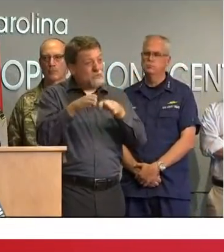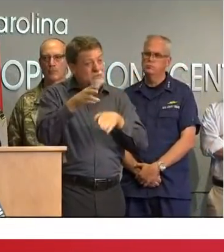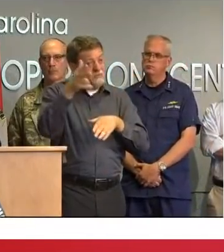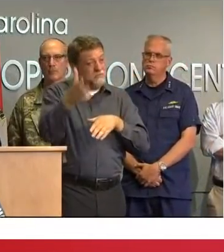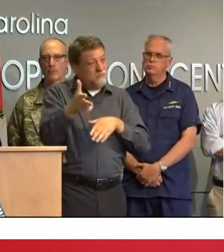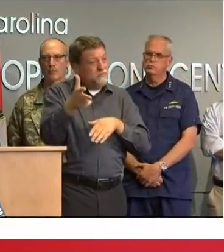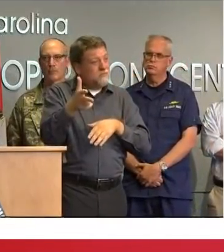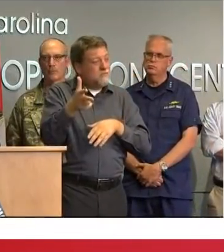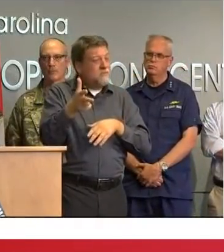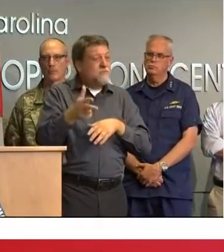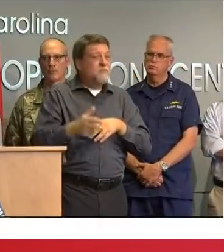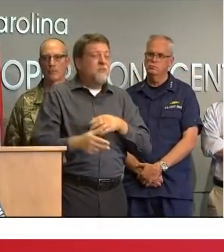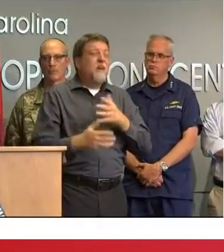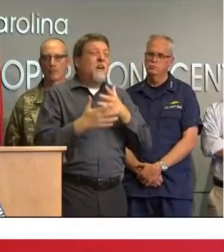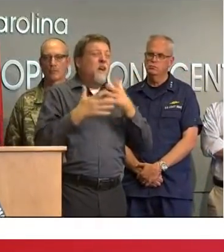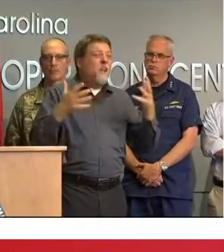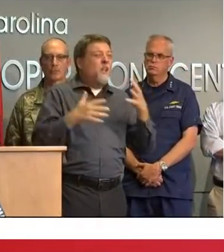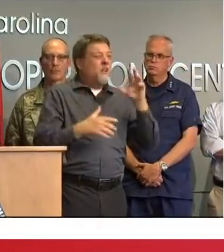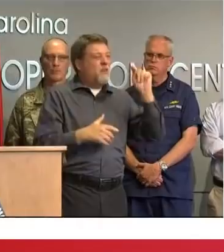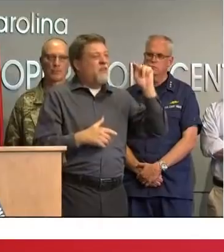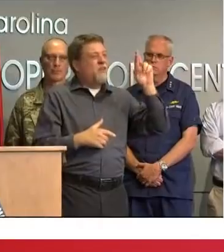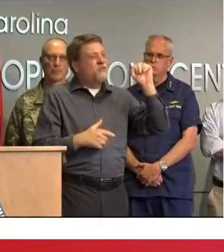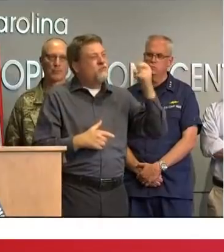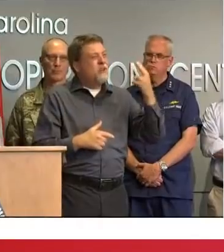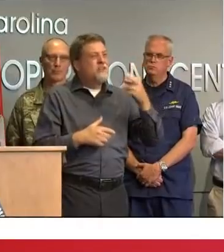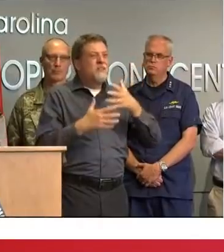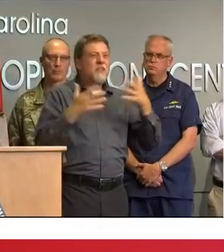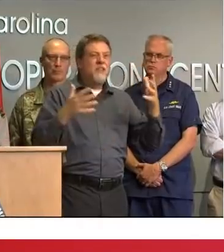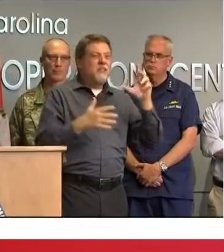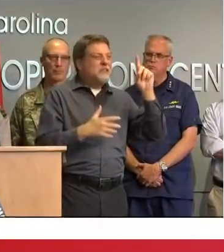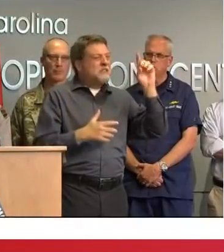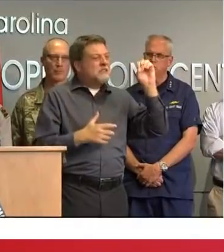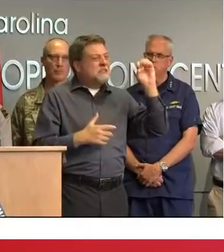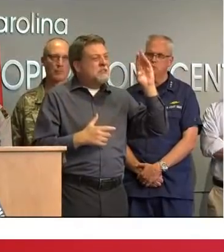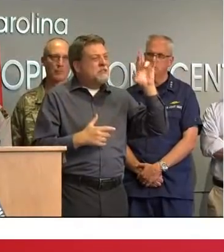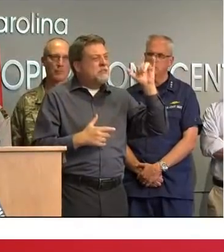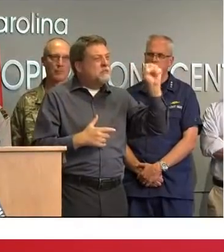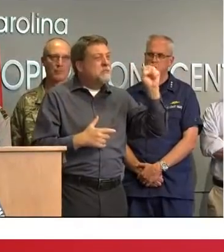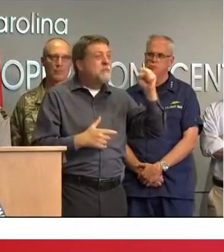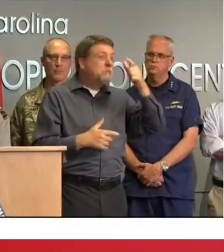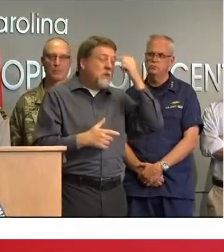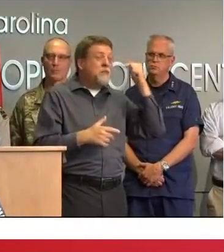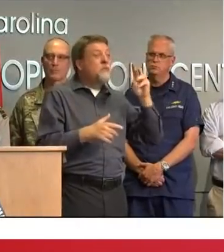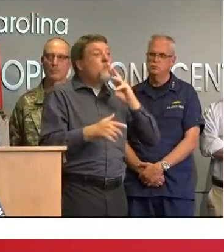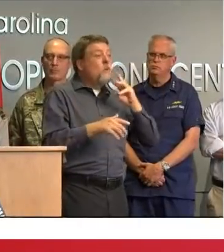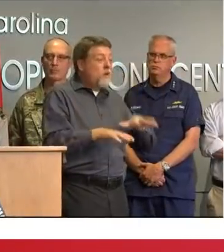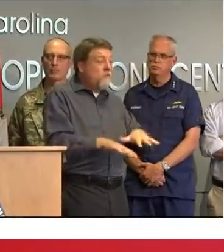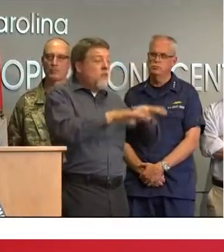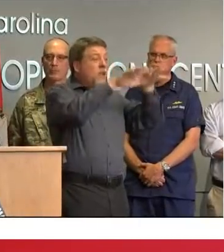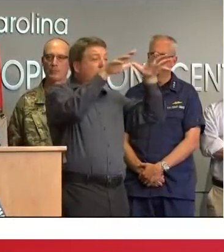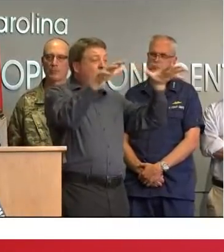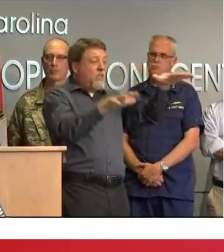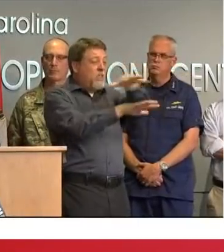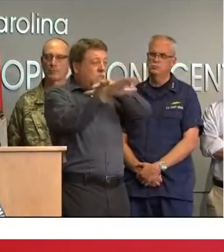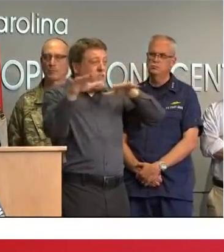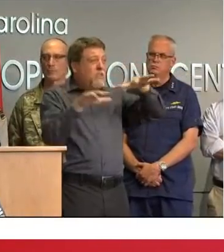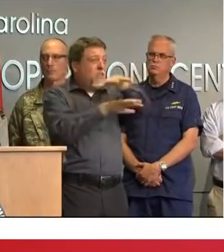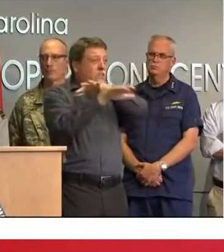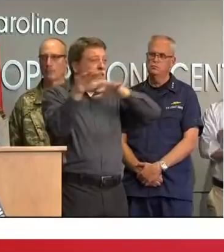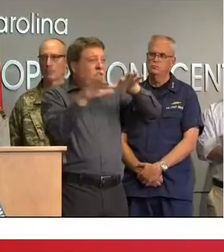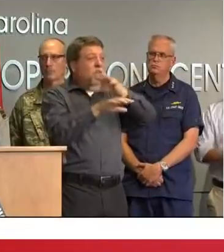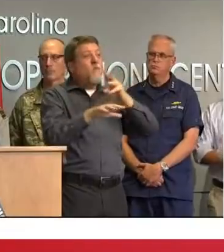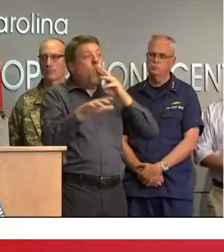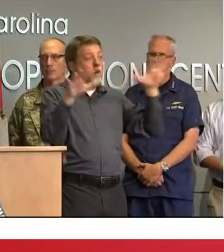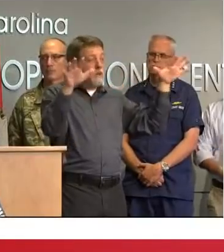debris because a lot of the waters from the river had receded there was still a lot of water in newburn